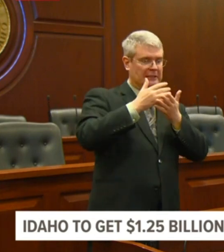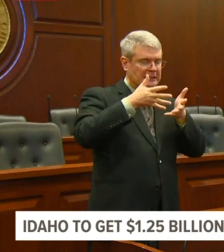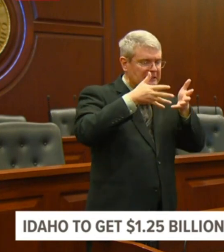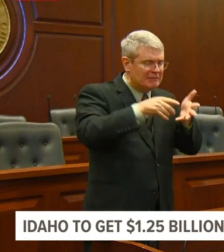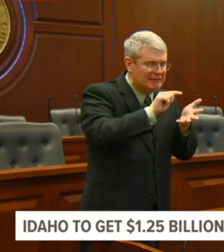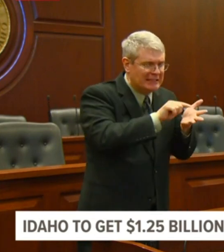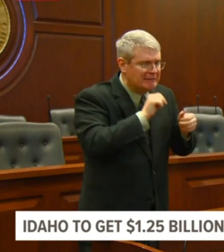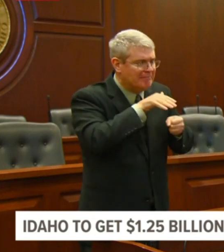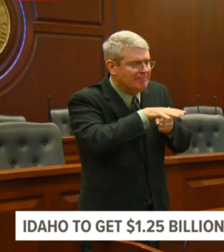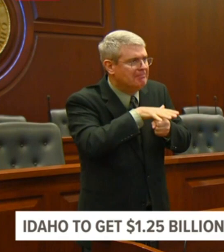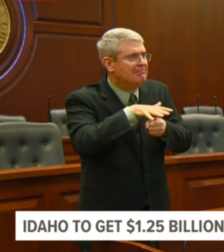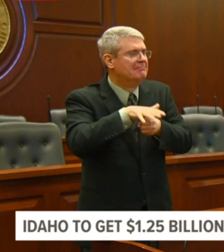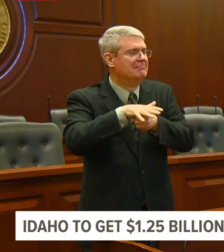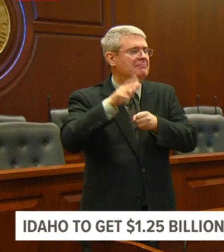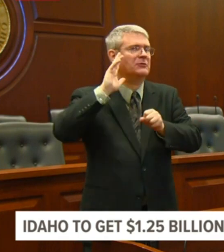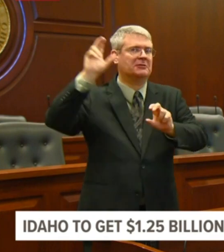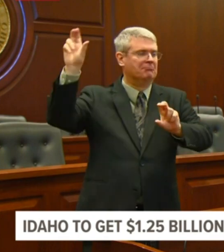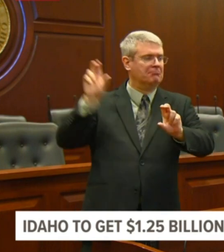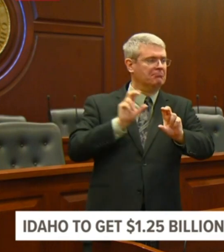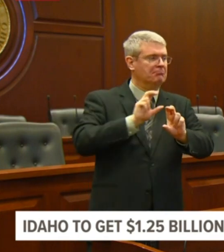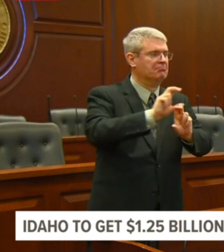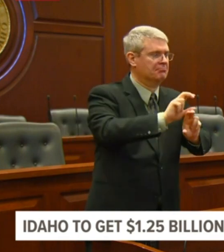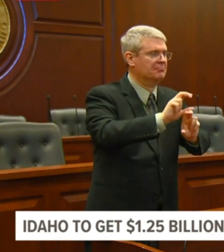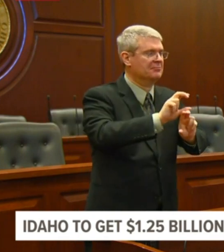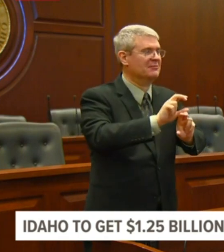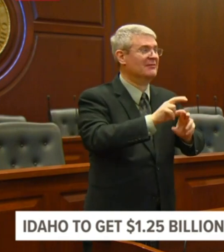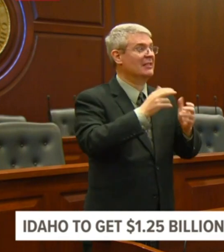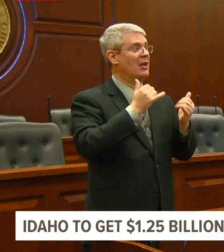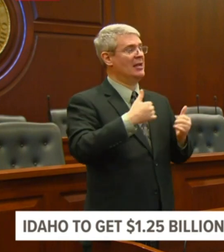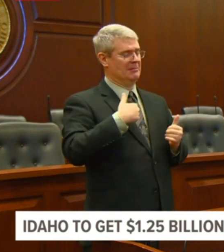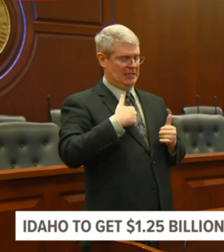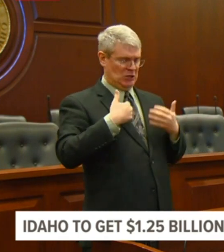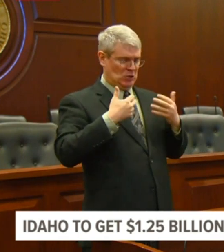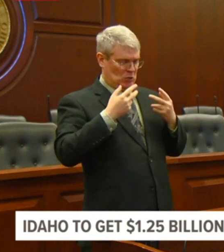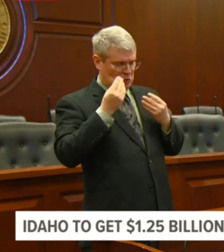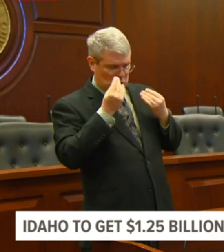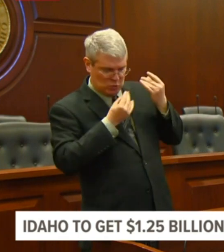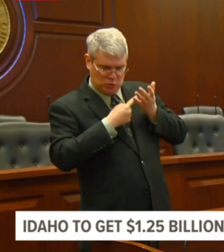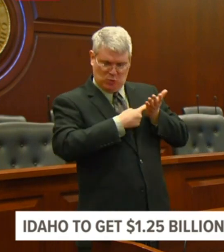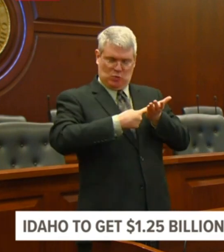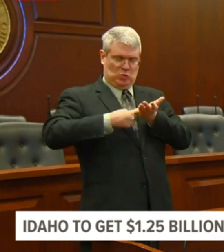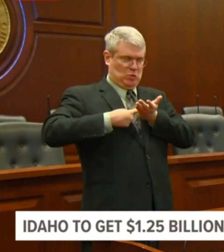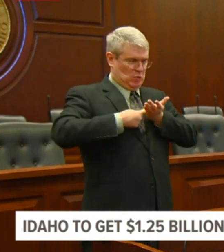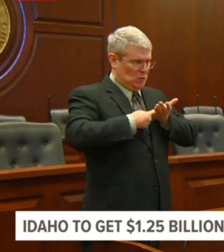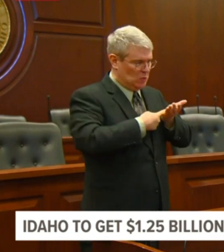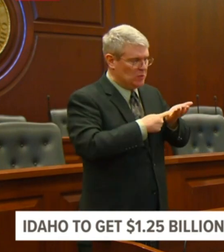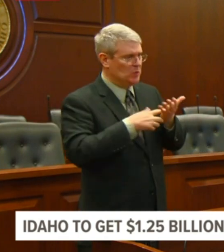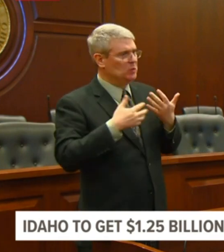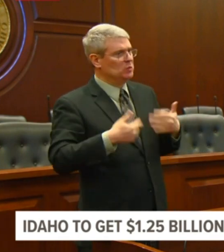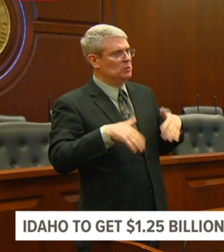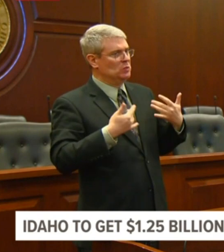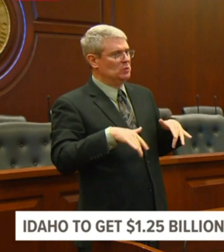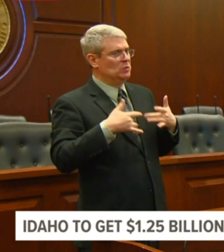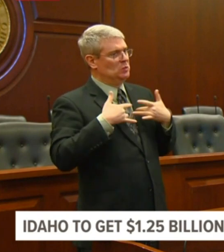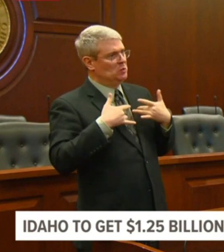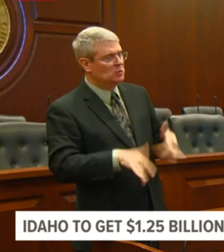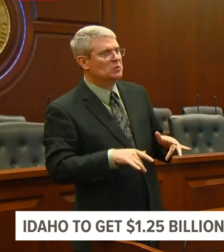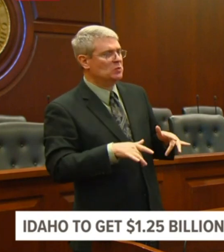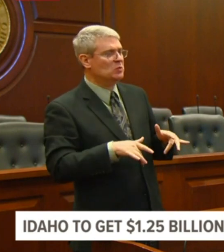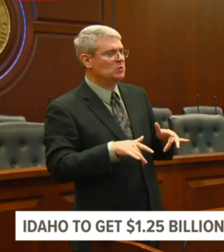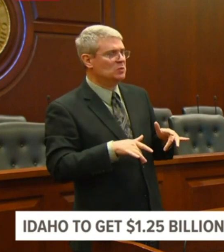directors have done a tremendous job in managing through tough times and making sure we emerge stronger.